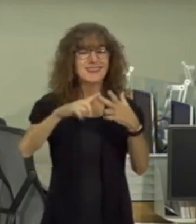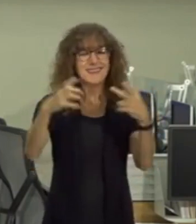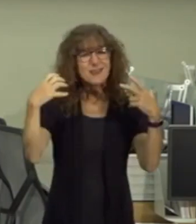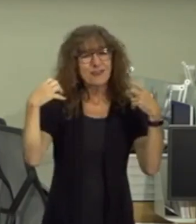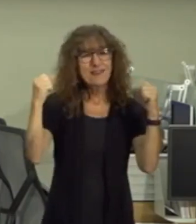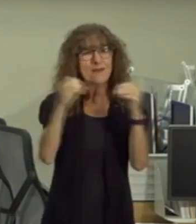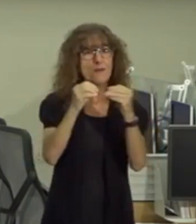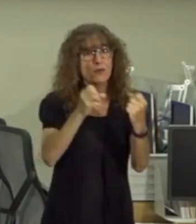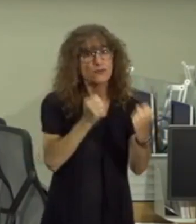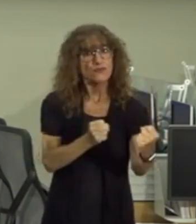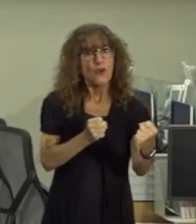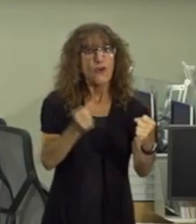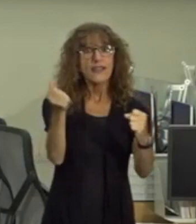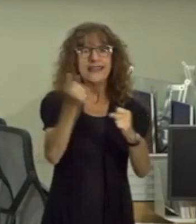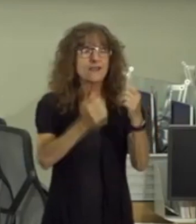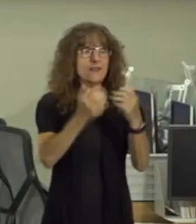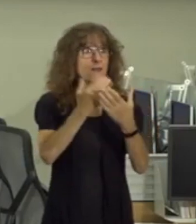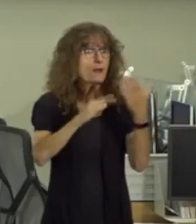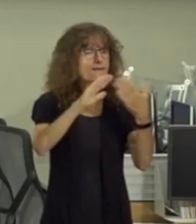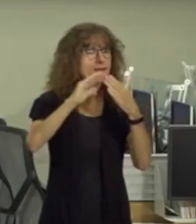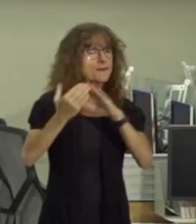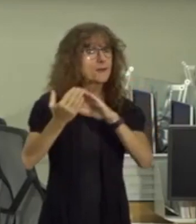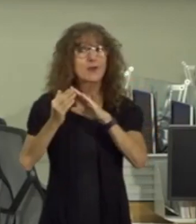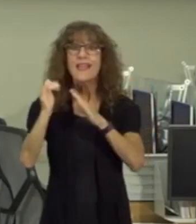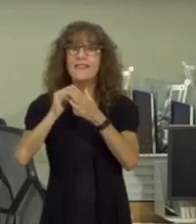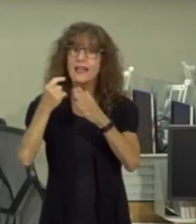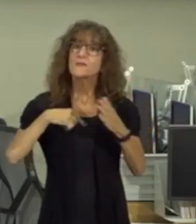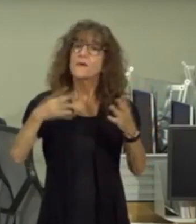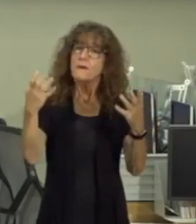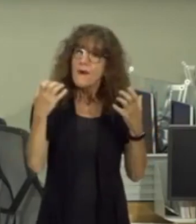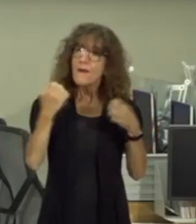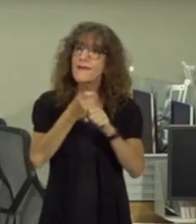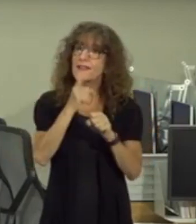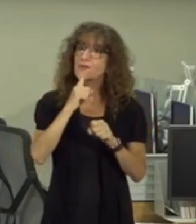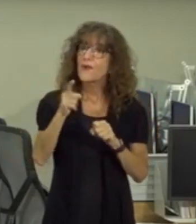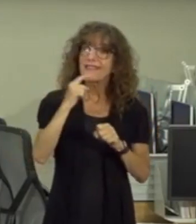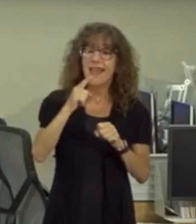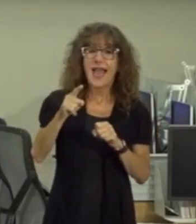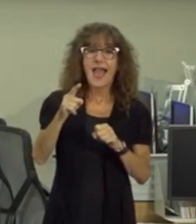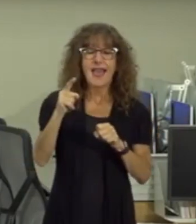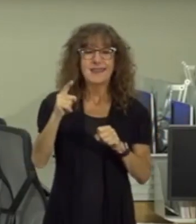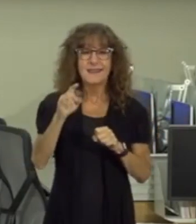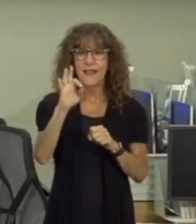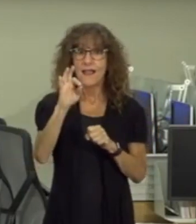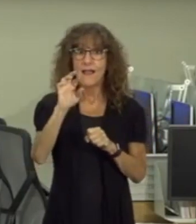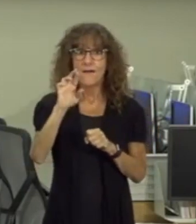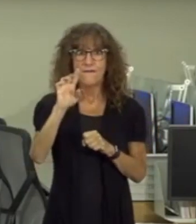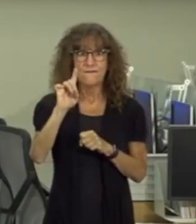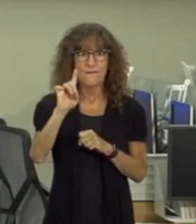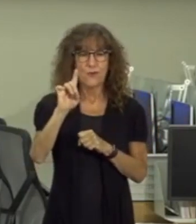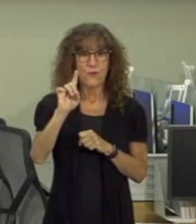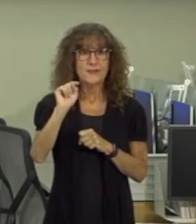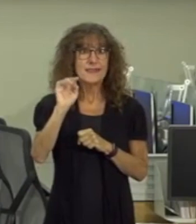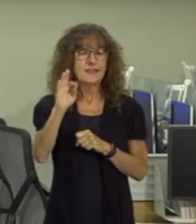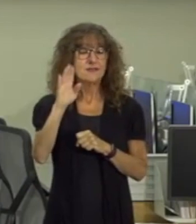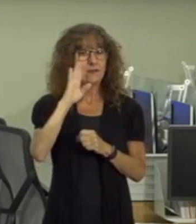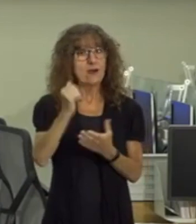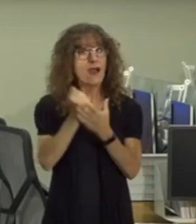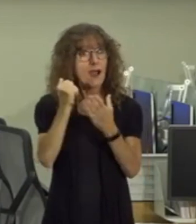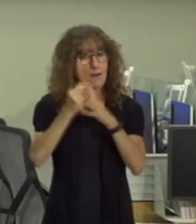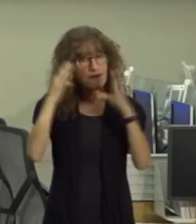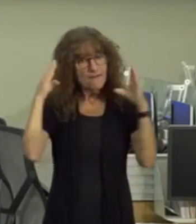respect of our community and those are the things that we want to make sure that the forward task force will help us to focus on